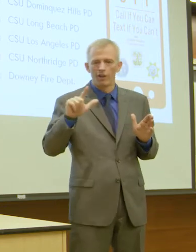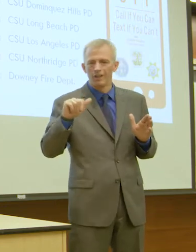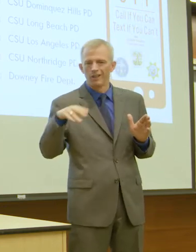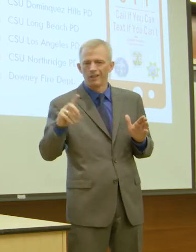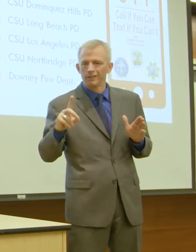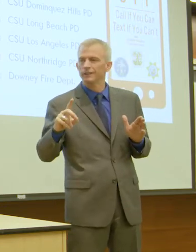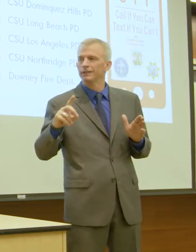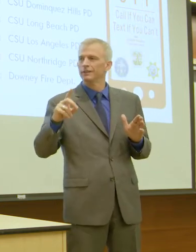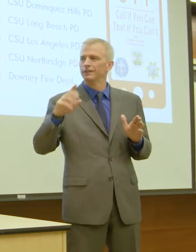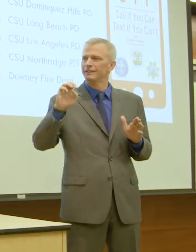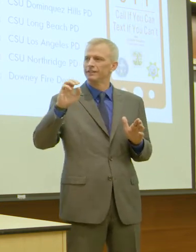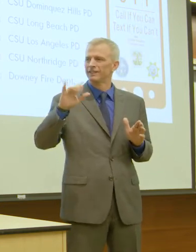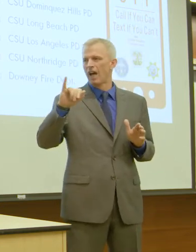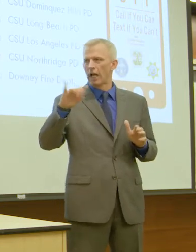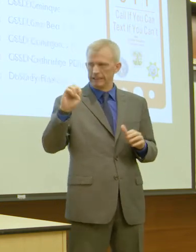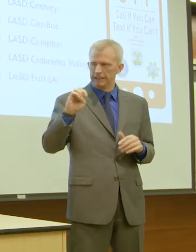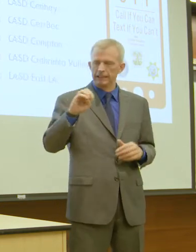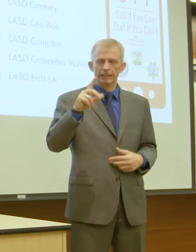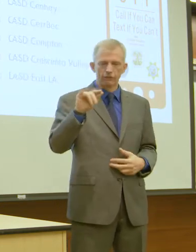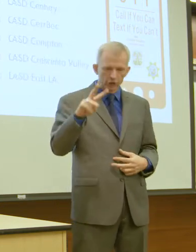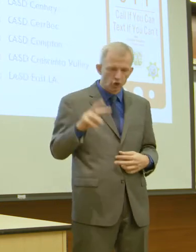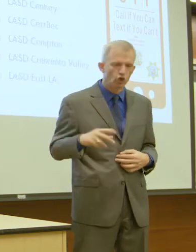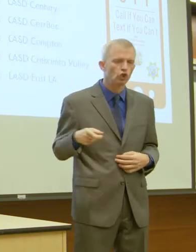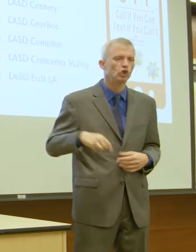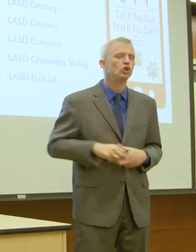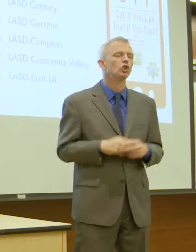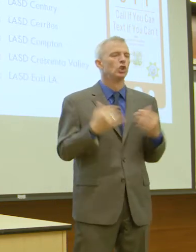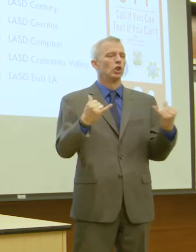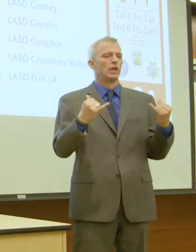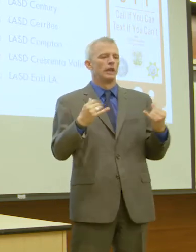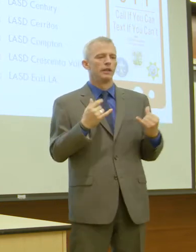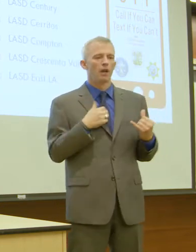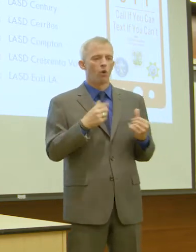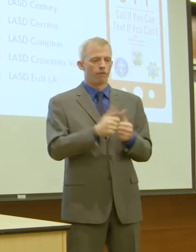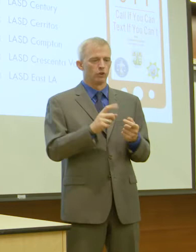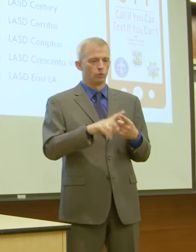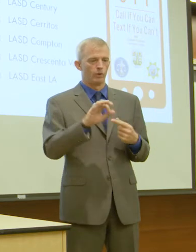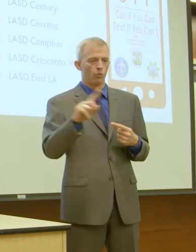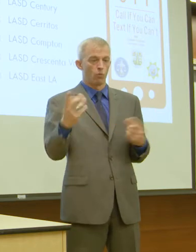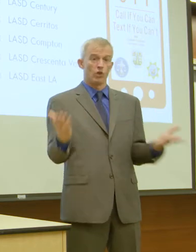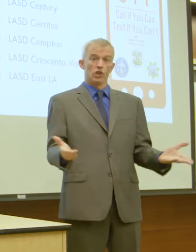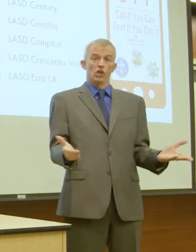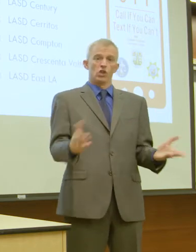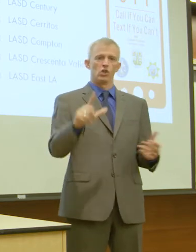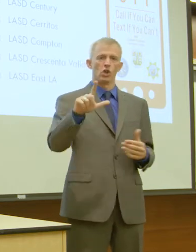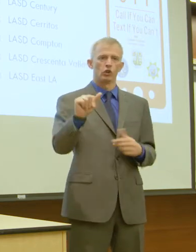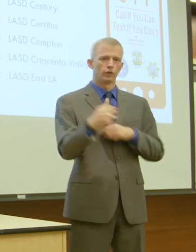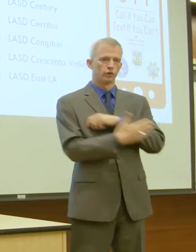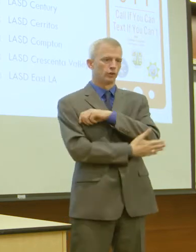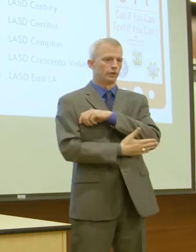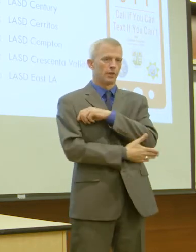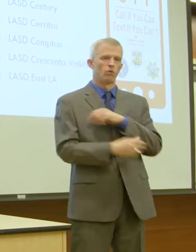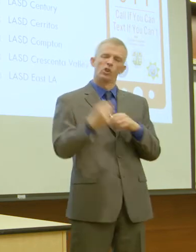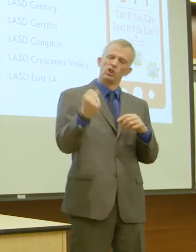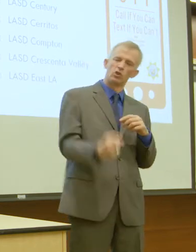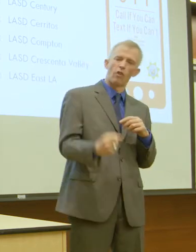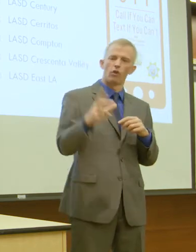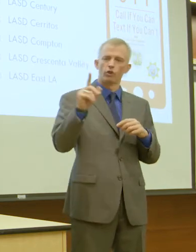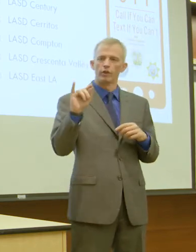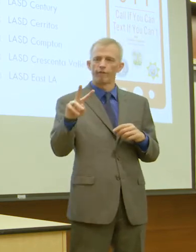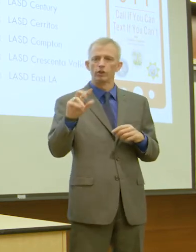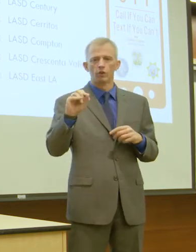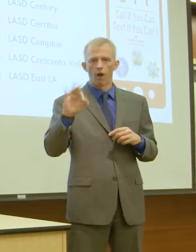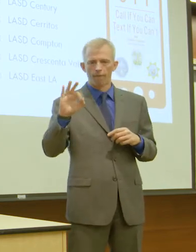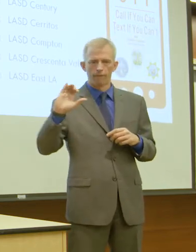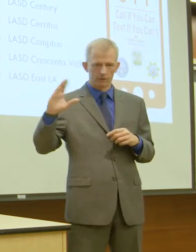sorry, the Inland Empire Inland Division. And now we have Texas 911 here in Los Angeles County, which is Southern Division of the California